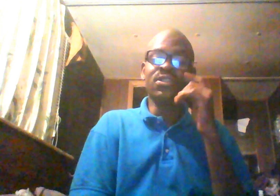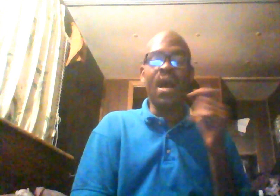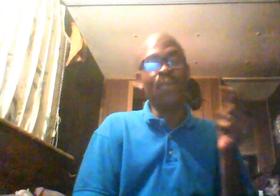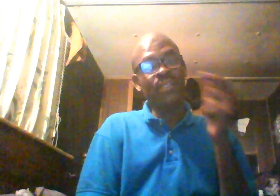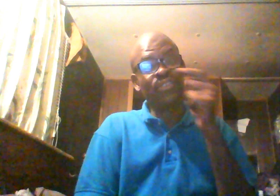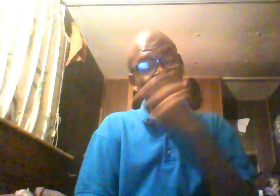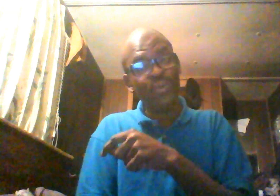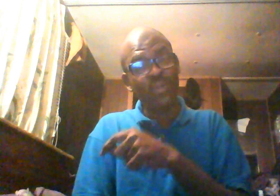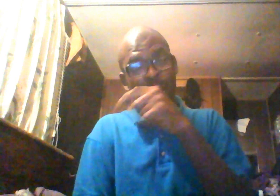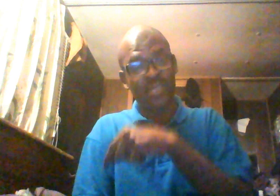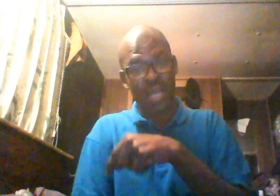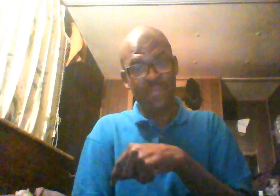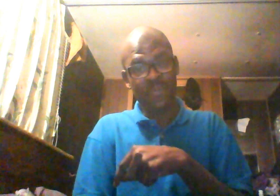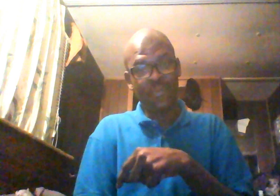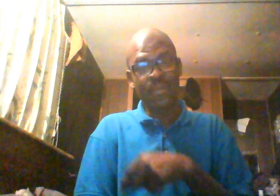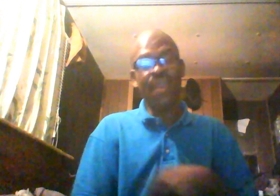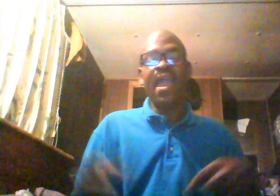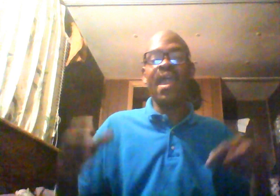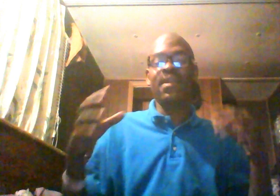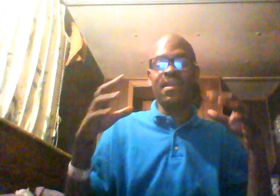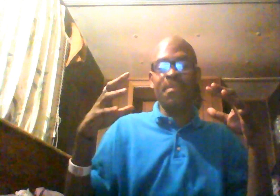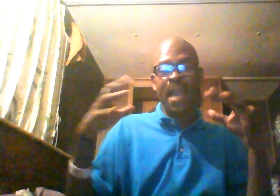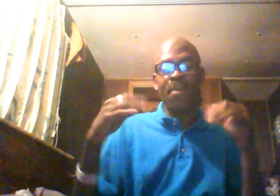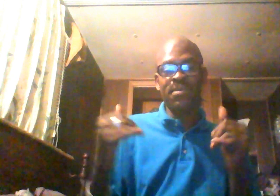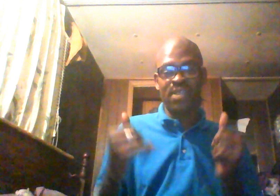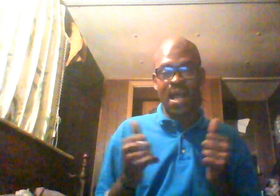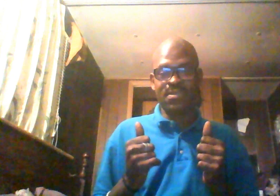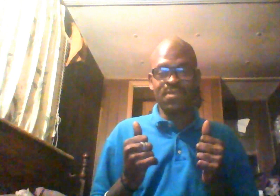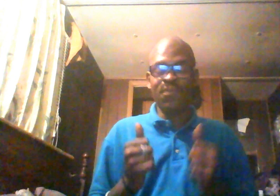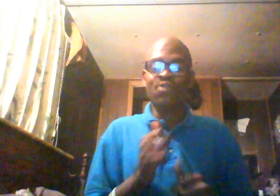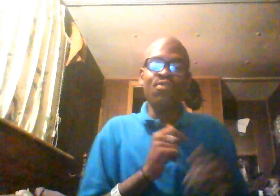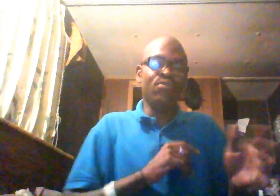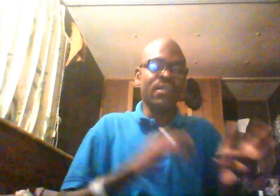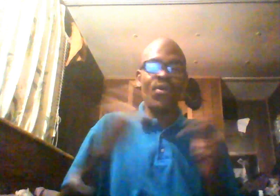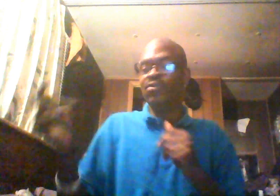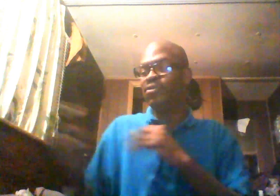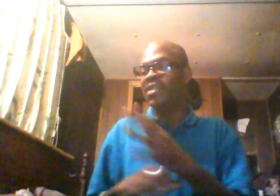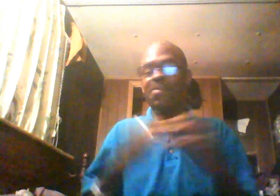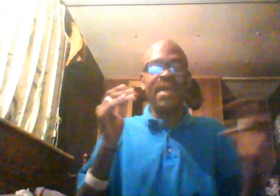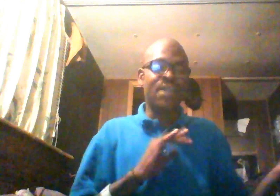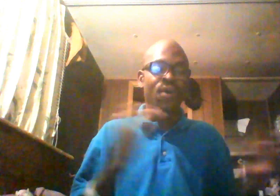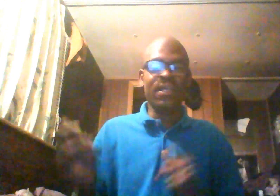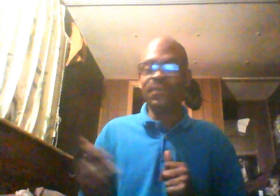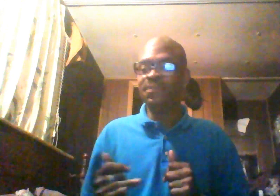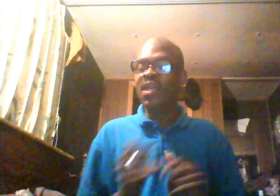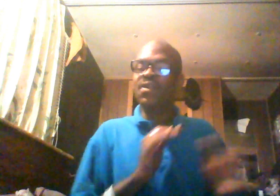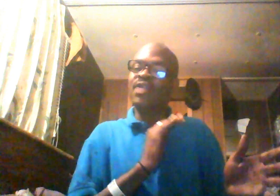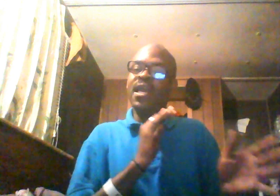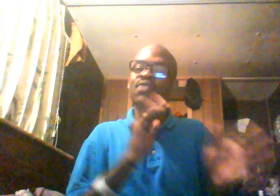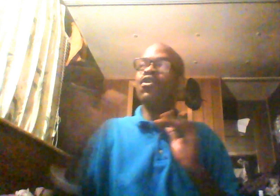I went into the barbershop. And in the black barbershops, you know, you got the old dudes in the back talking. And, you know,